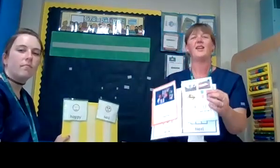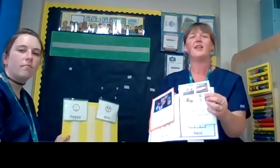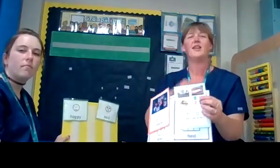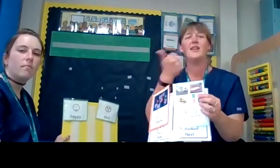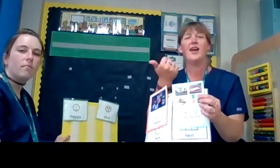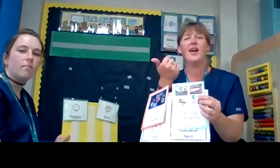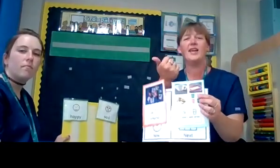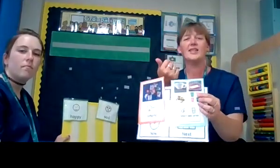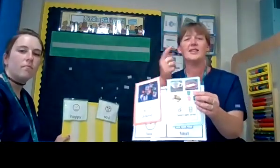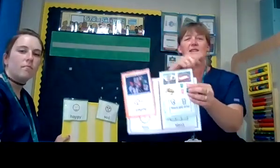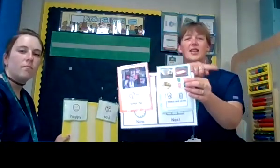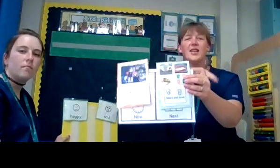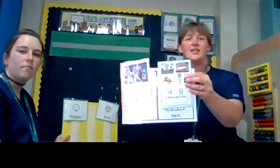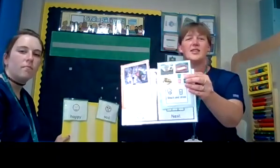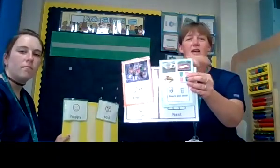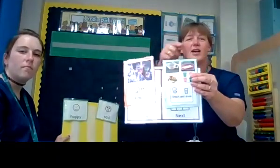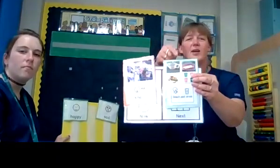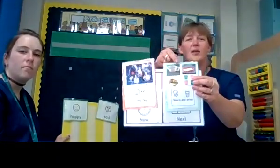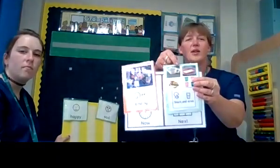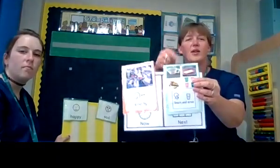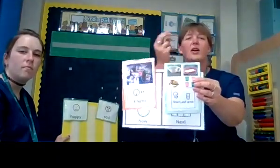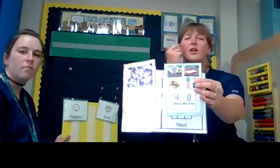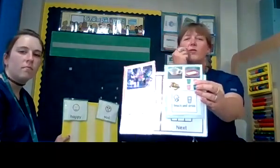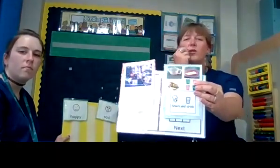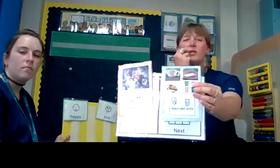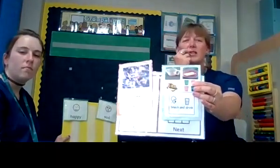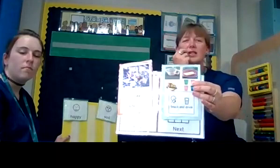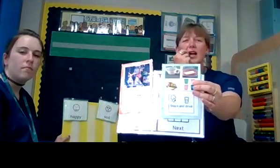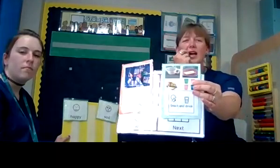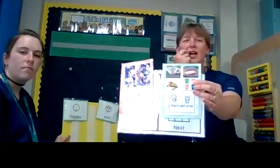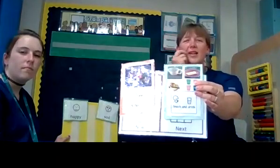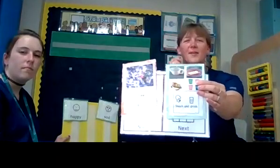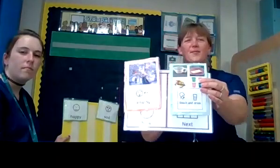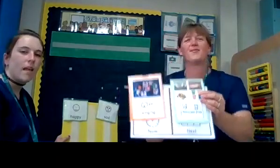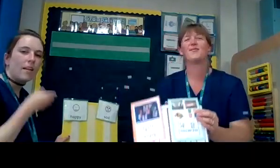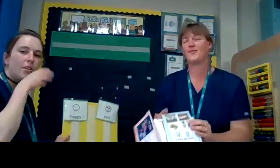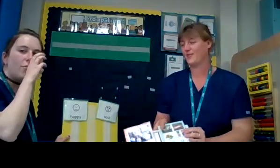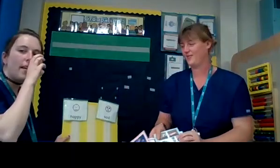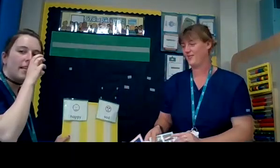next it's time for a snack and a drink